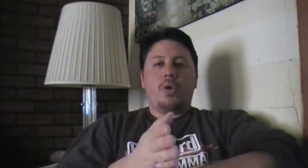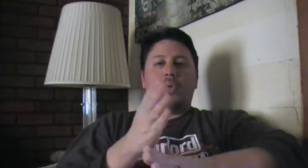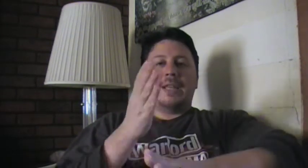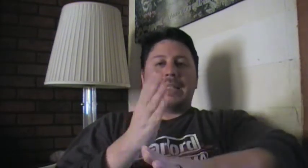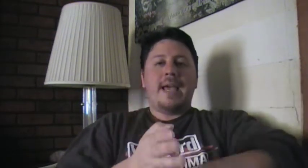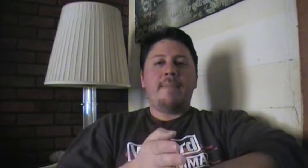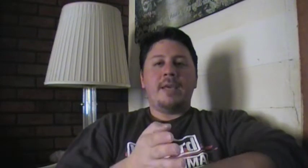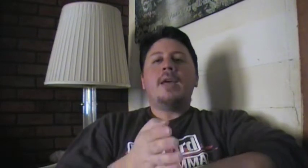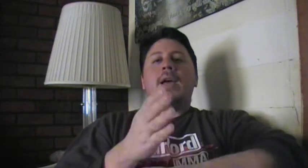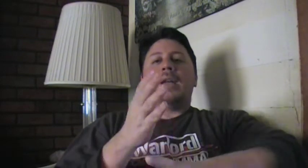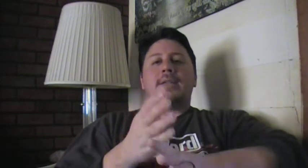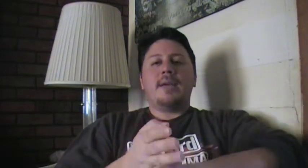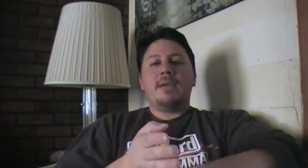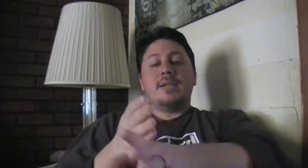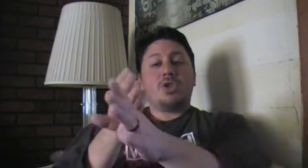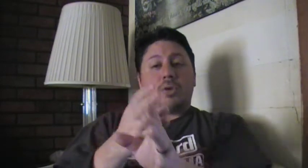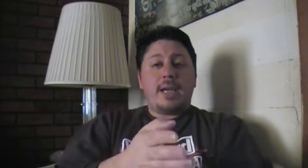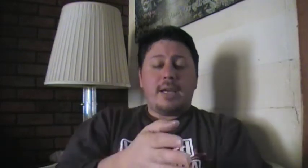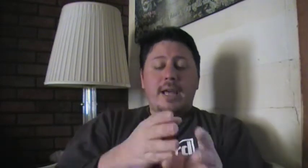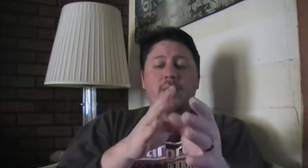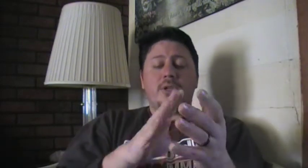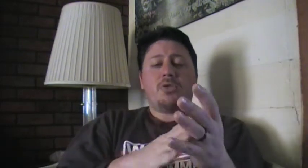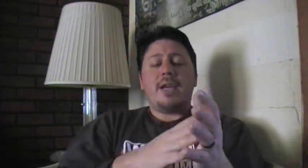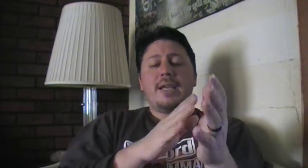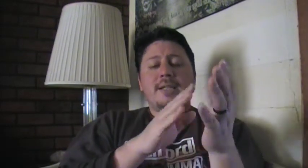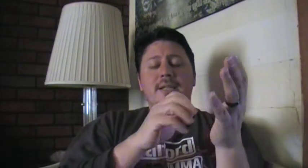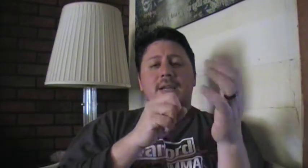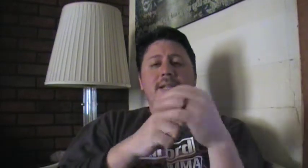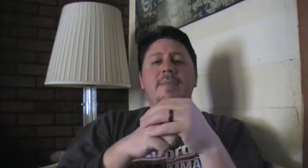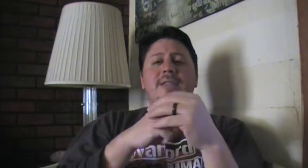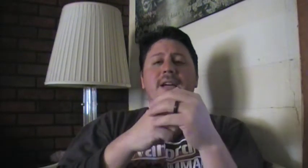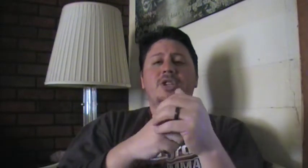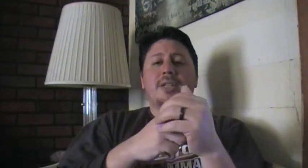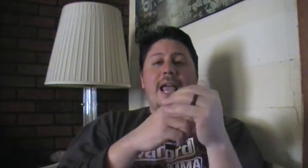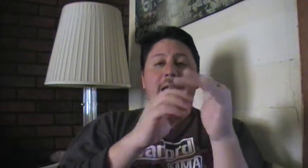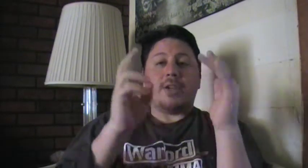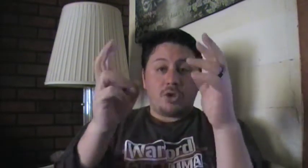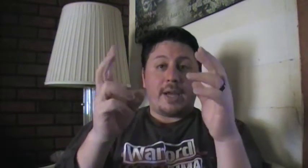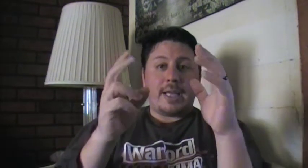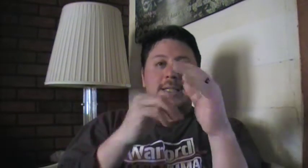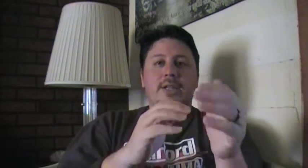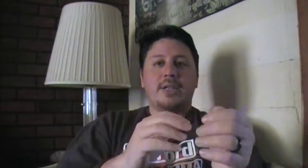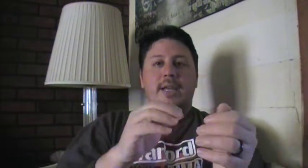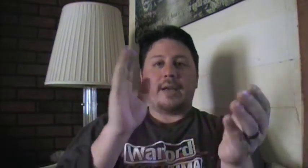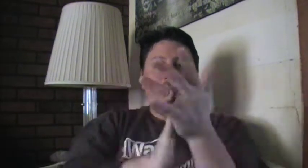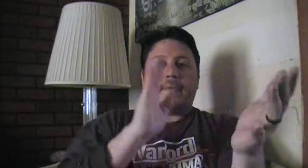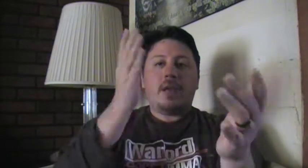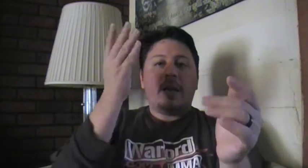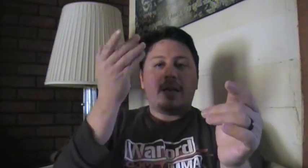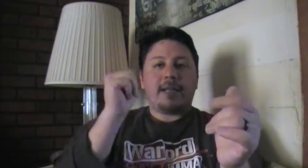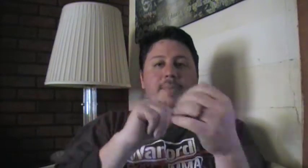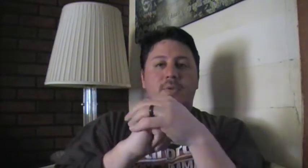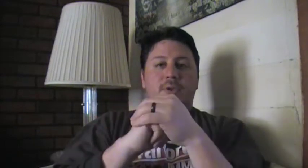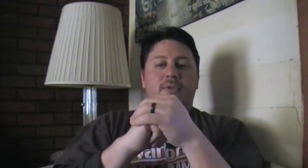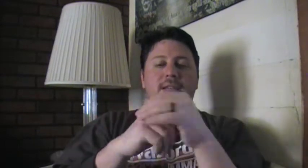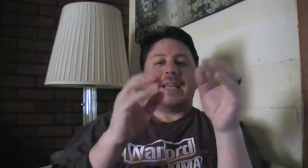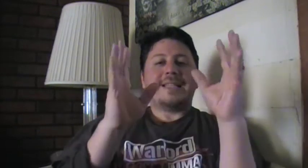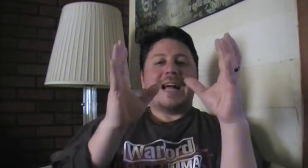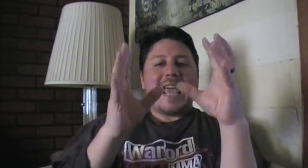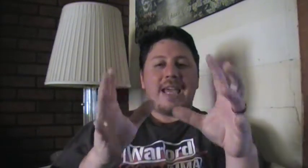with a temi. And a temi is striking. Now, a strike isn't – a temi is not just a strike. It's not just like a – I slapped you in your face. It's not a